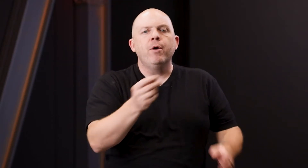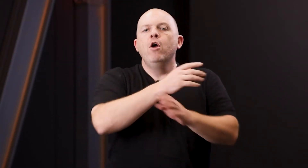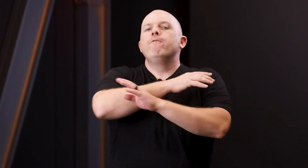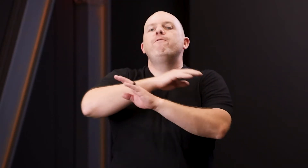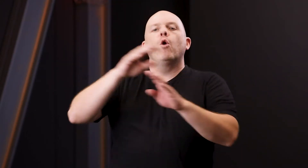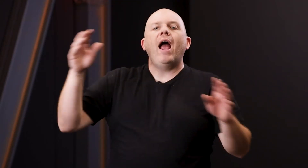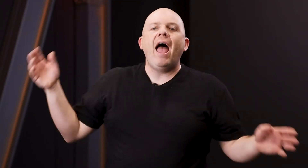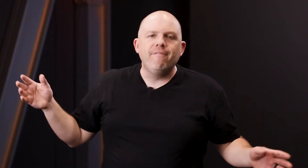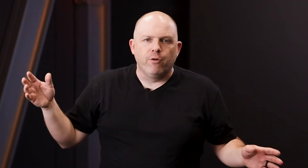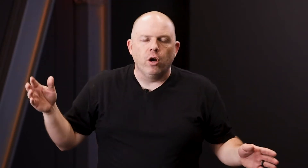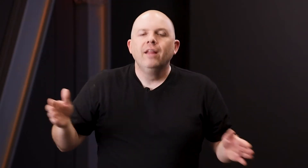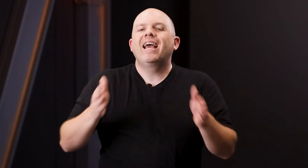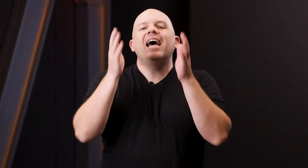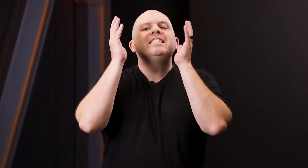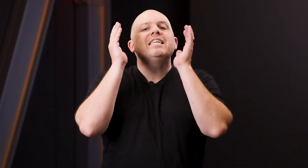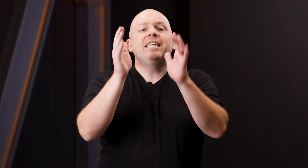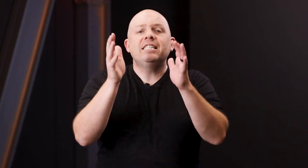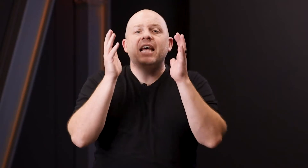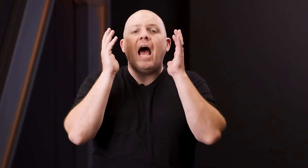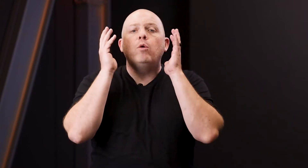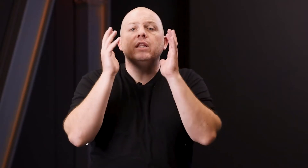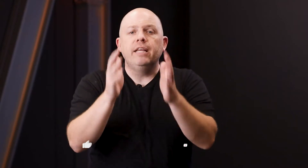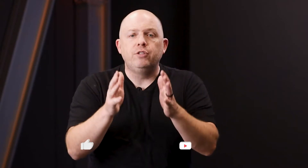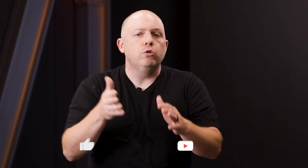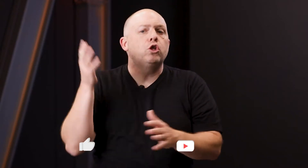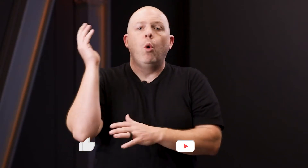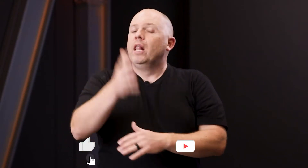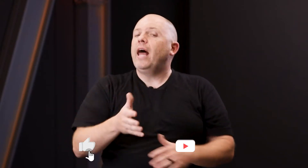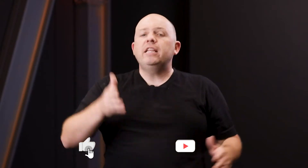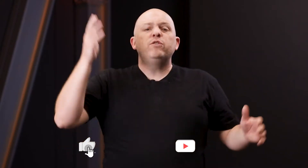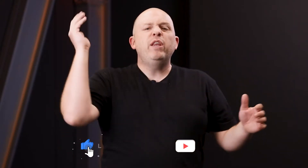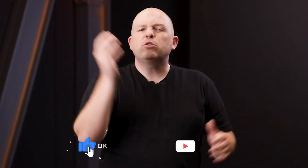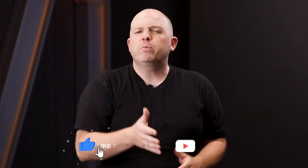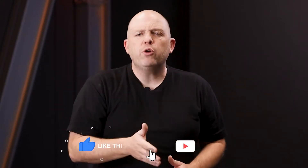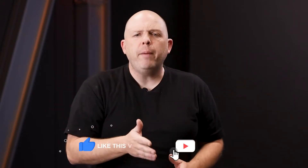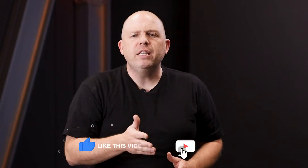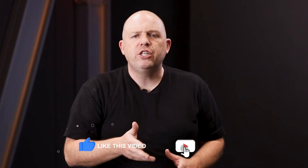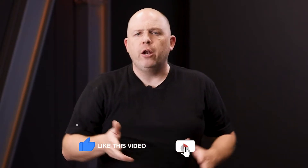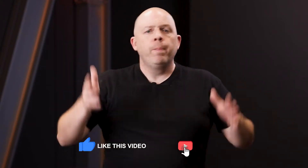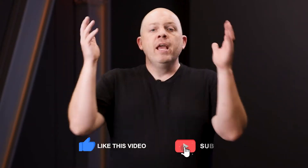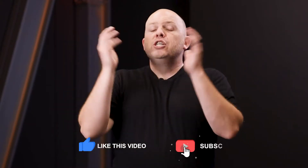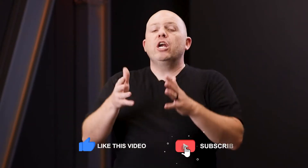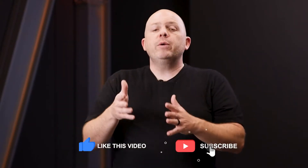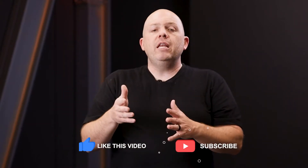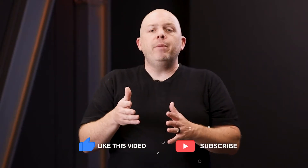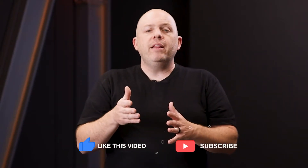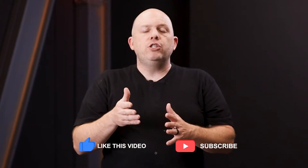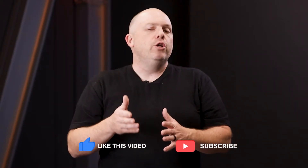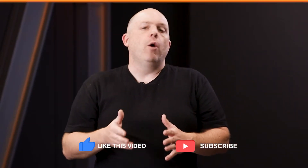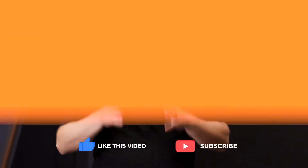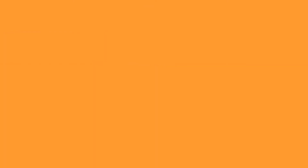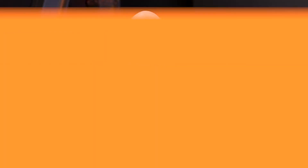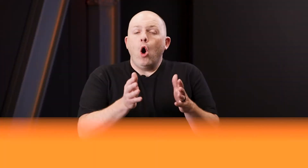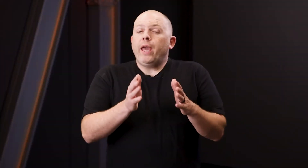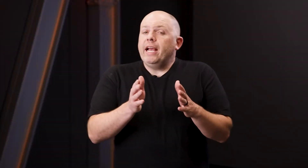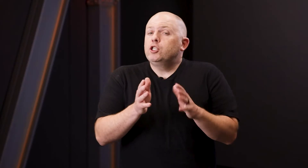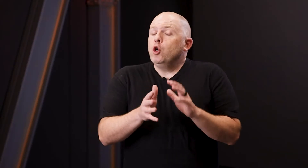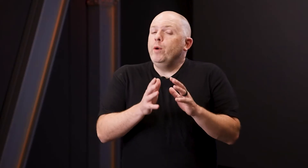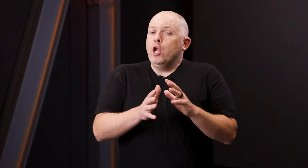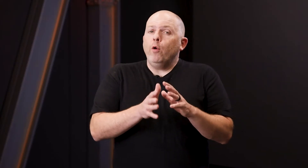forever. The kind of success that outlives you. So like this video, subscribe to the channel, share with anybody that you know. Okay, so we know